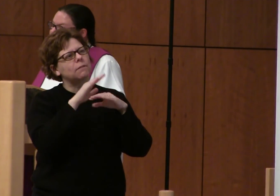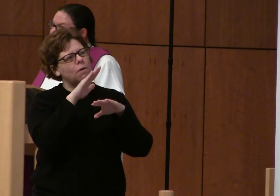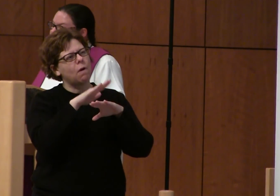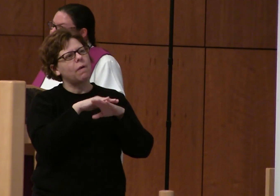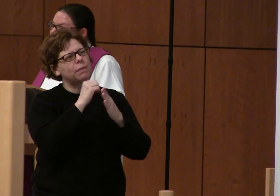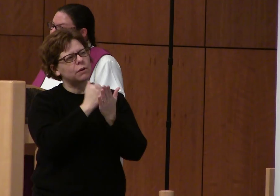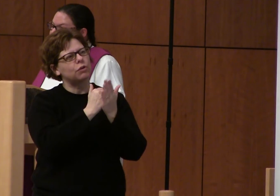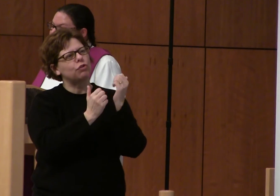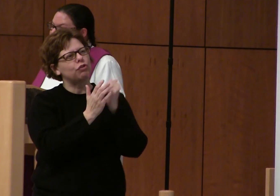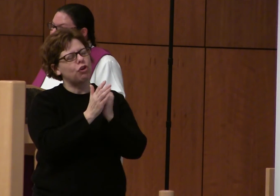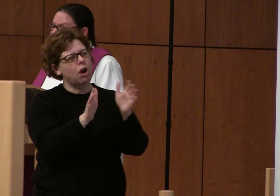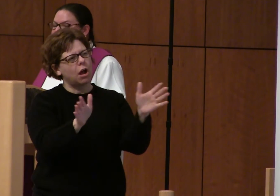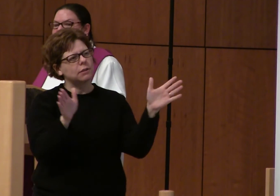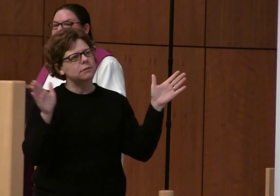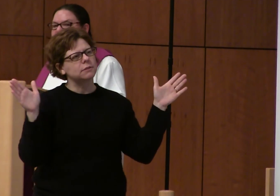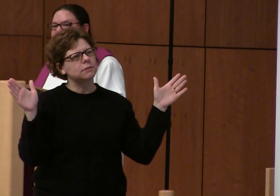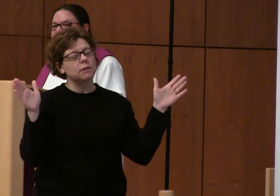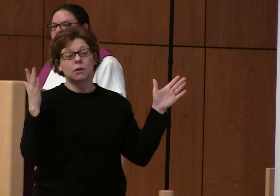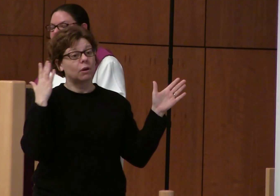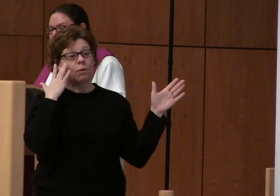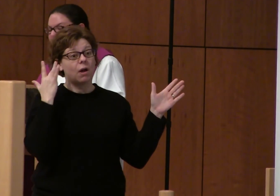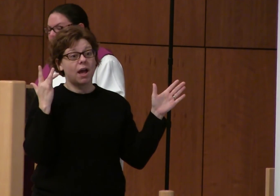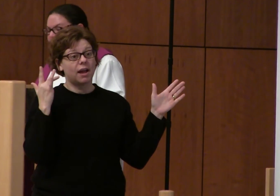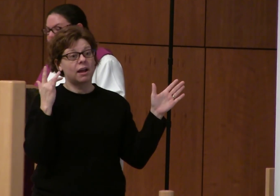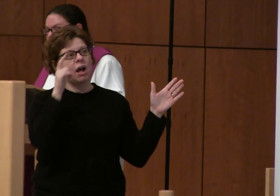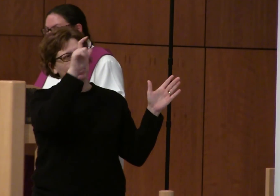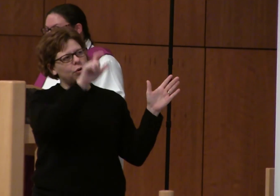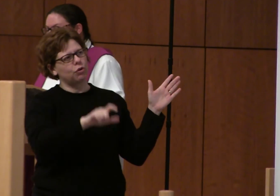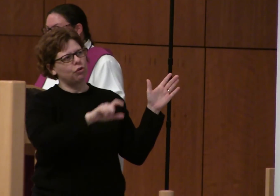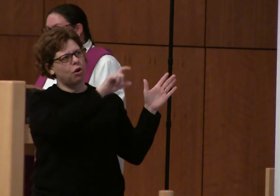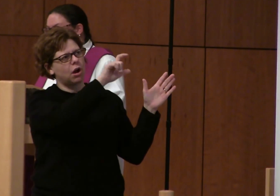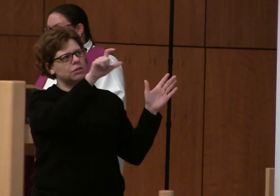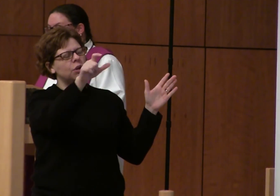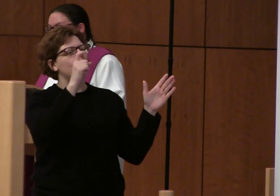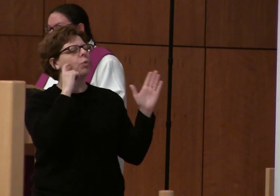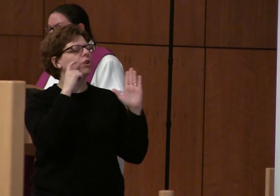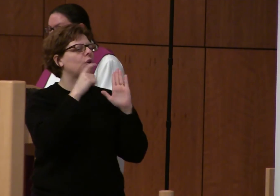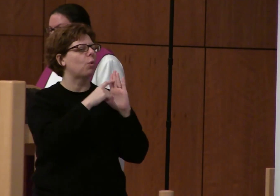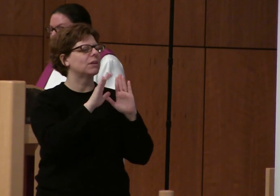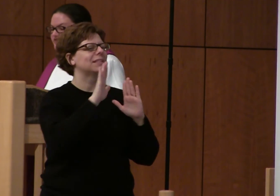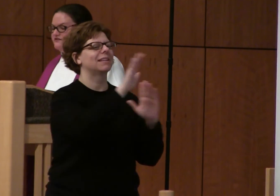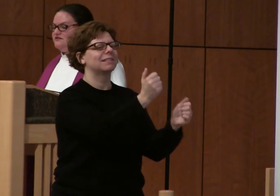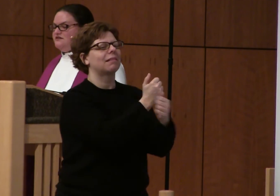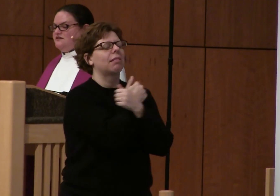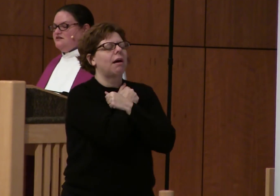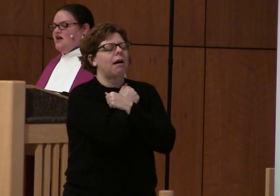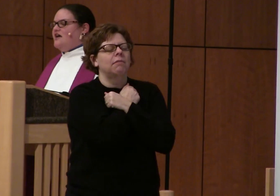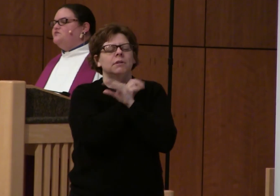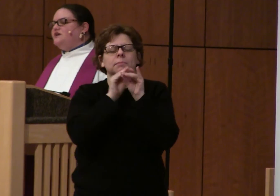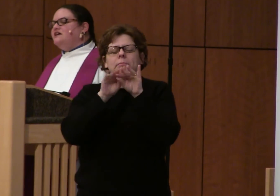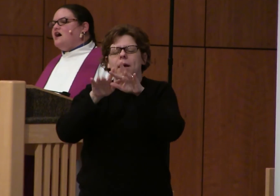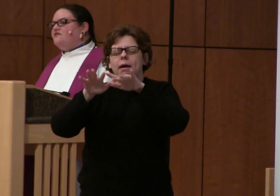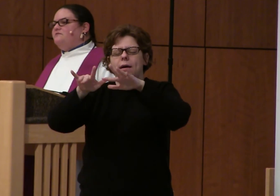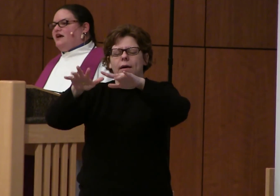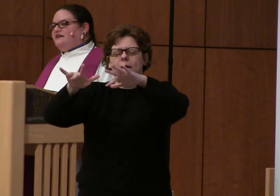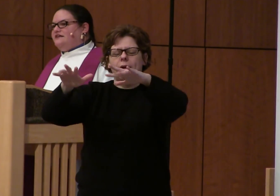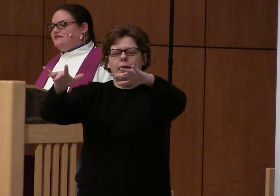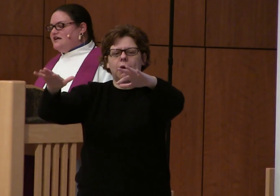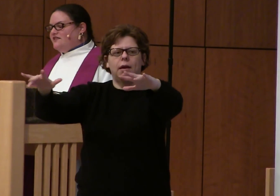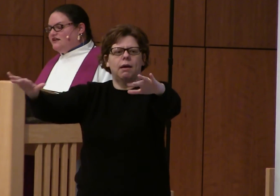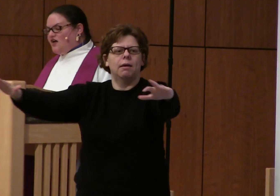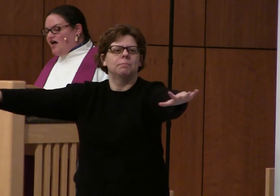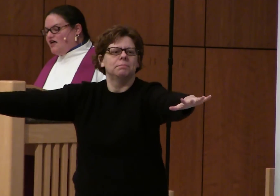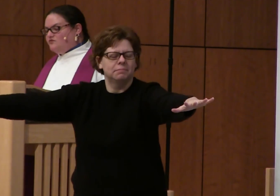It's because in the cross of Christ, we see God's love poured out for the whole world. And we are